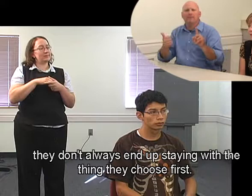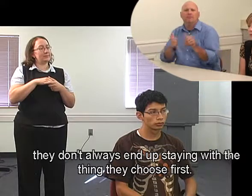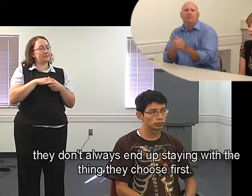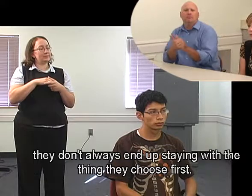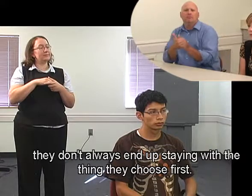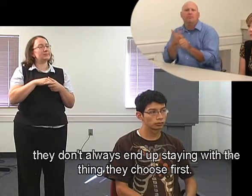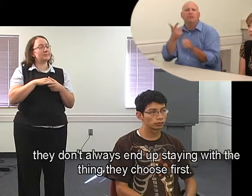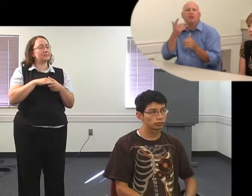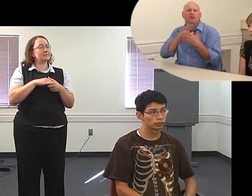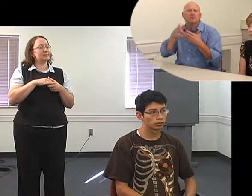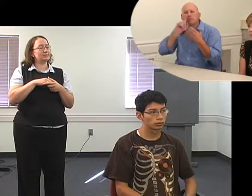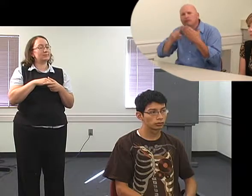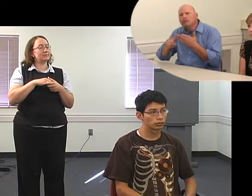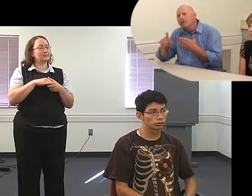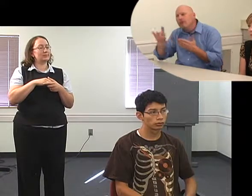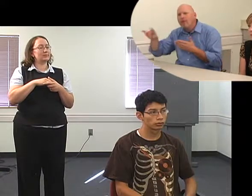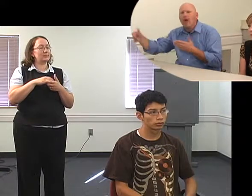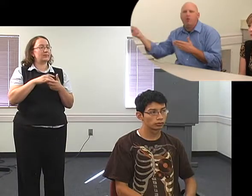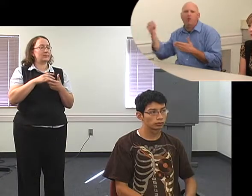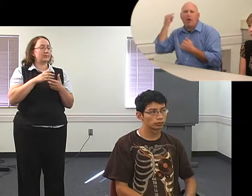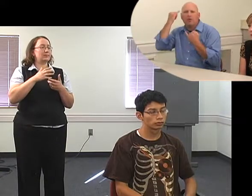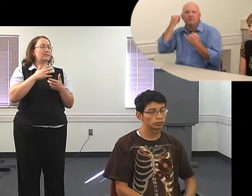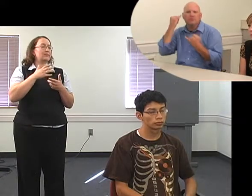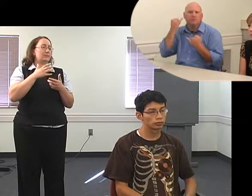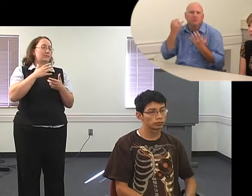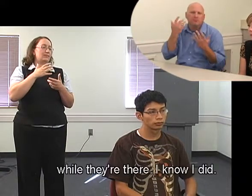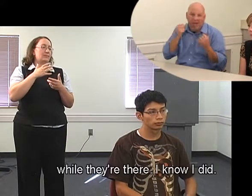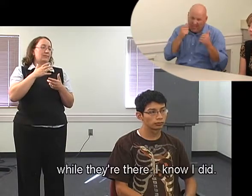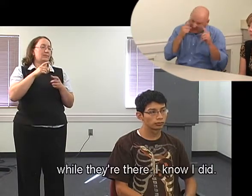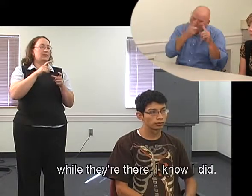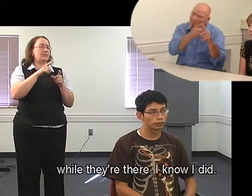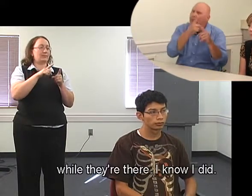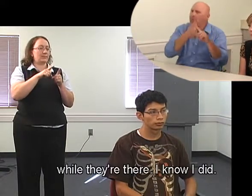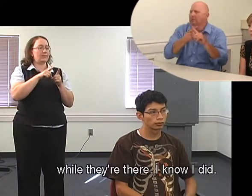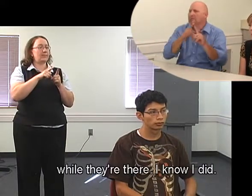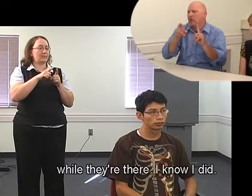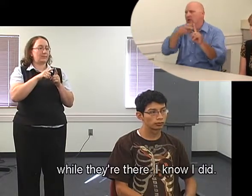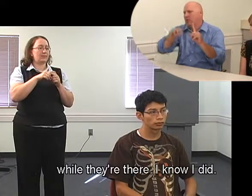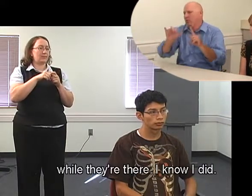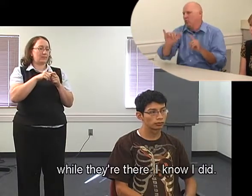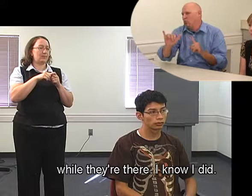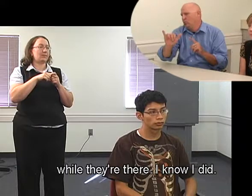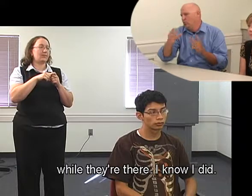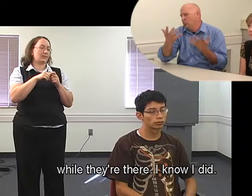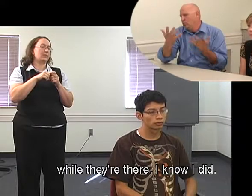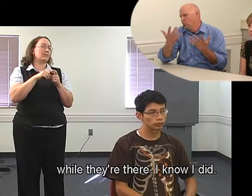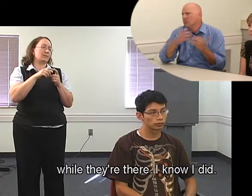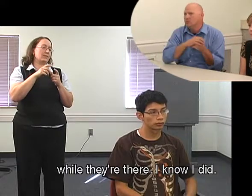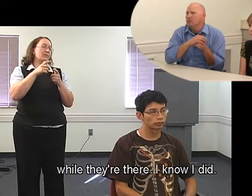choose first sometimes they find other things that they love to do while they're there I know I did